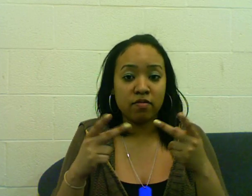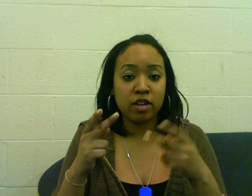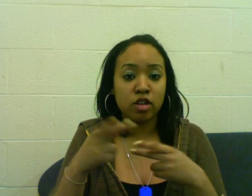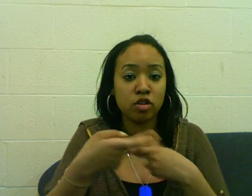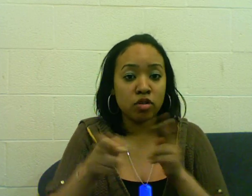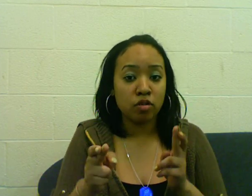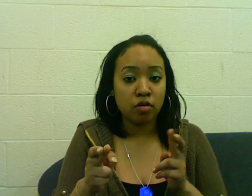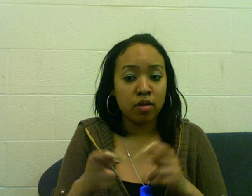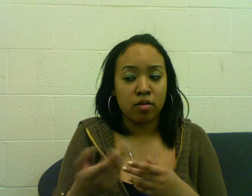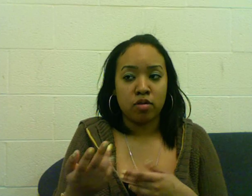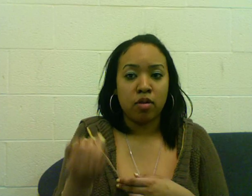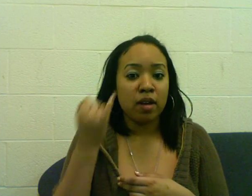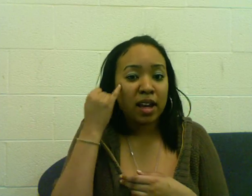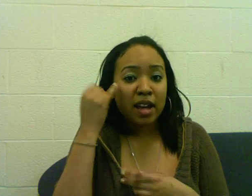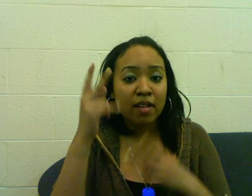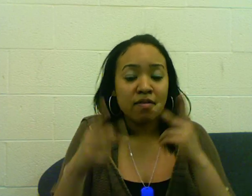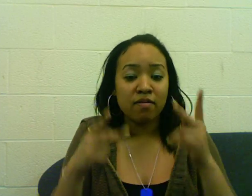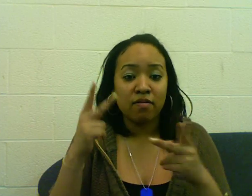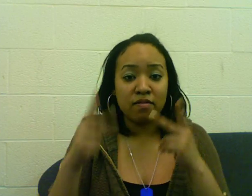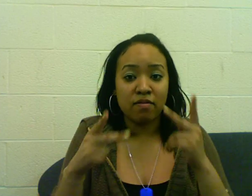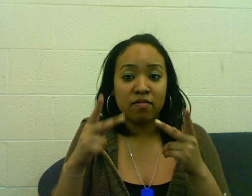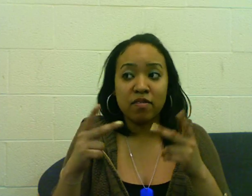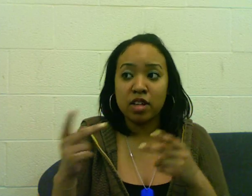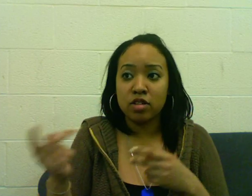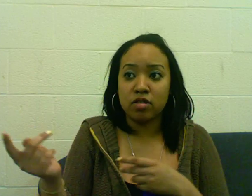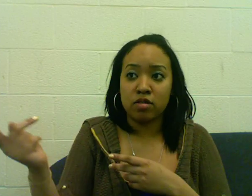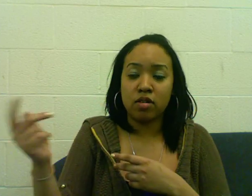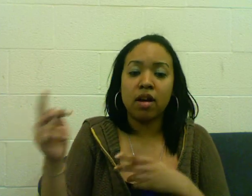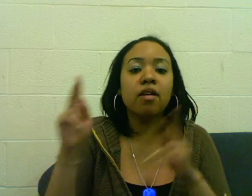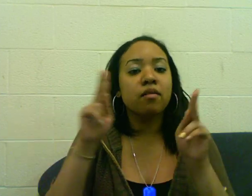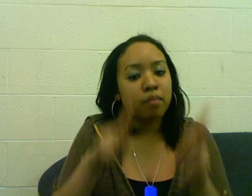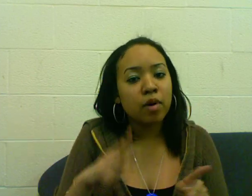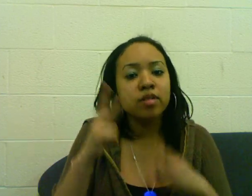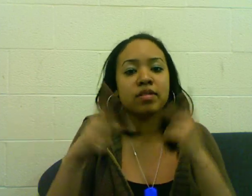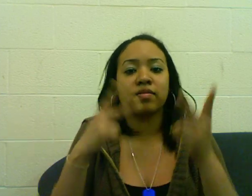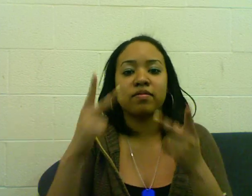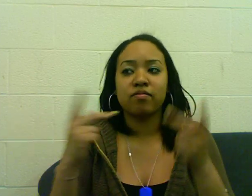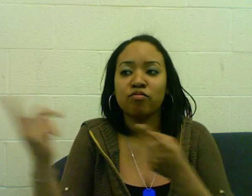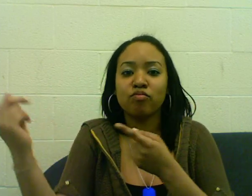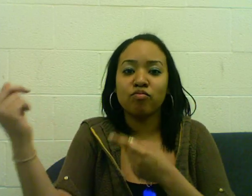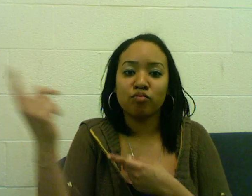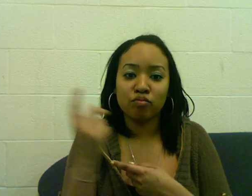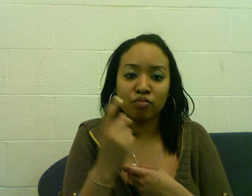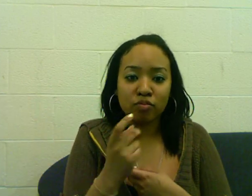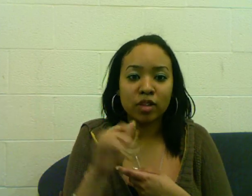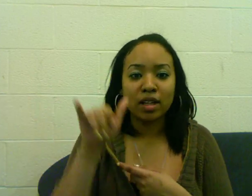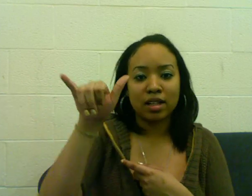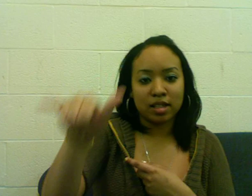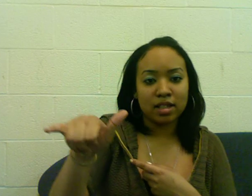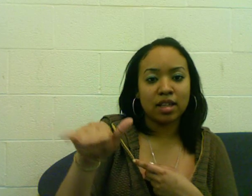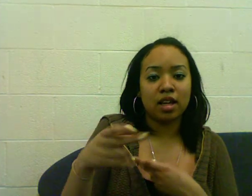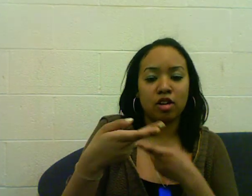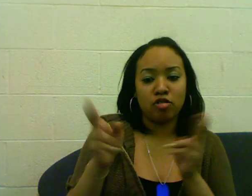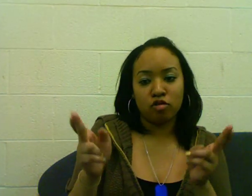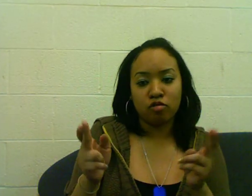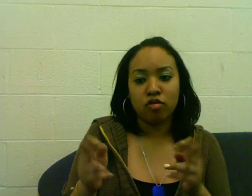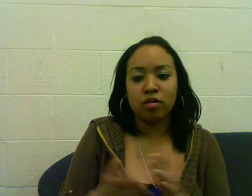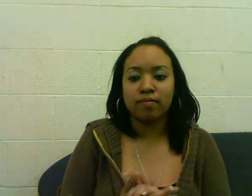at seven and a day for a dance. We recently, a mom had all of those sleep over in seven and day for a house. And they're all wearing the solos.